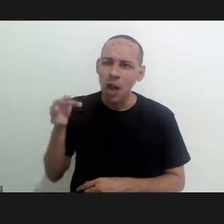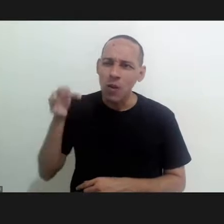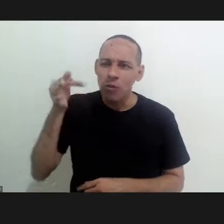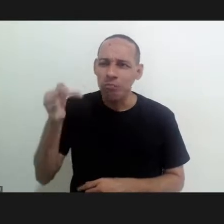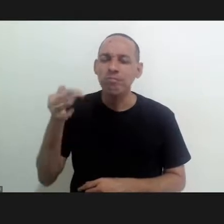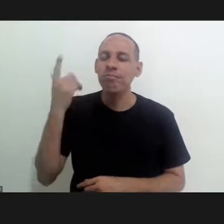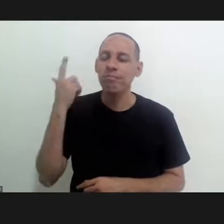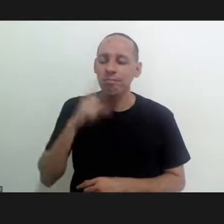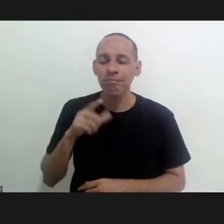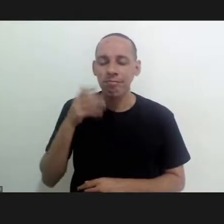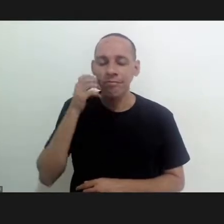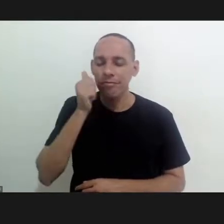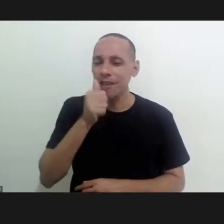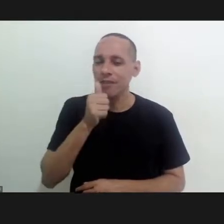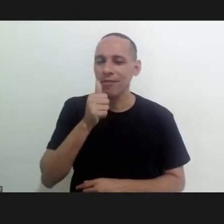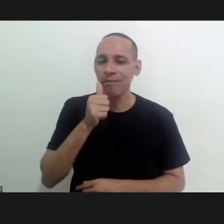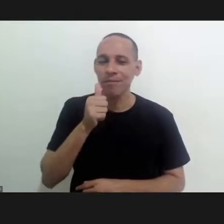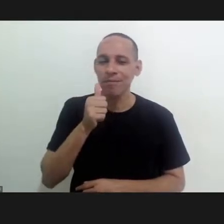actions